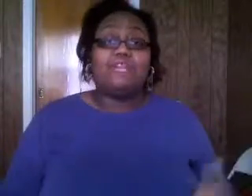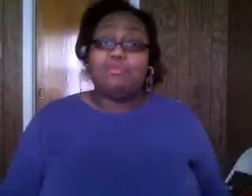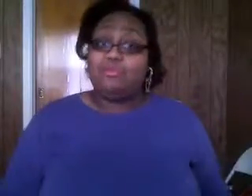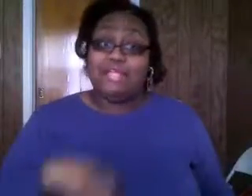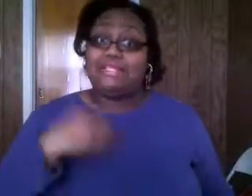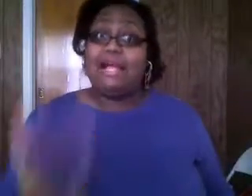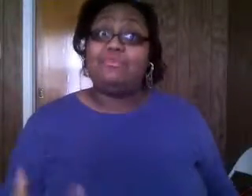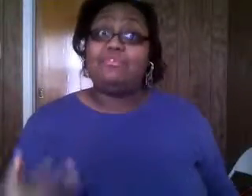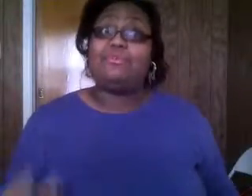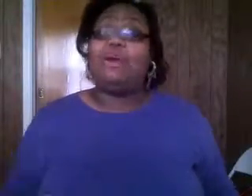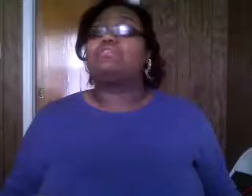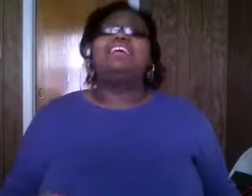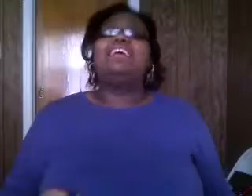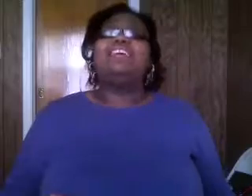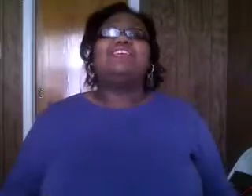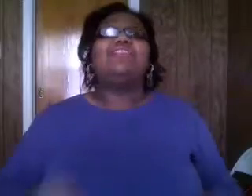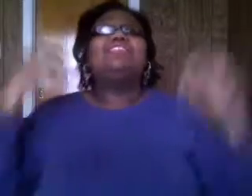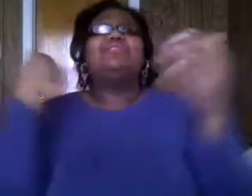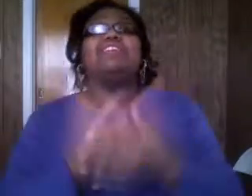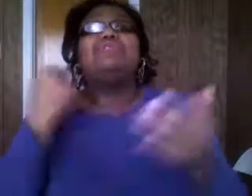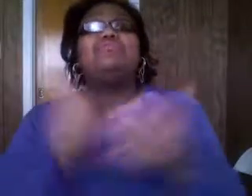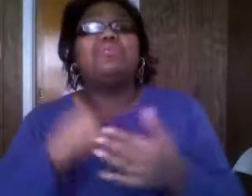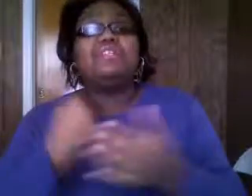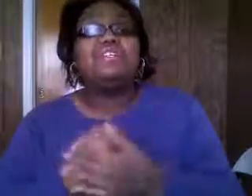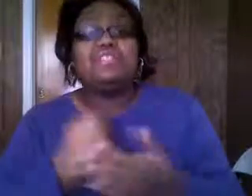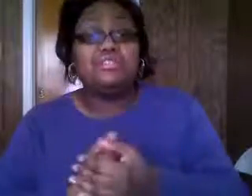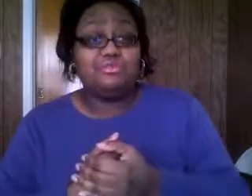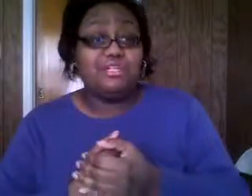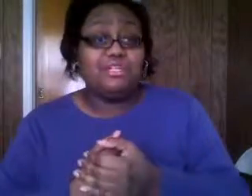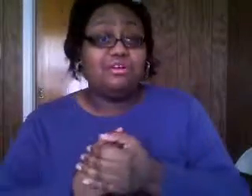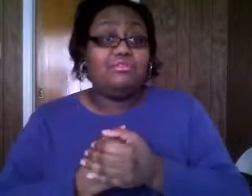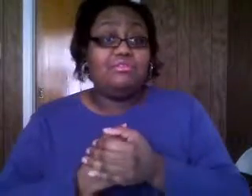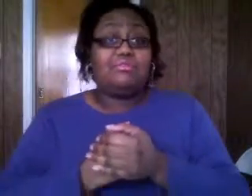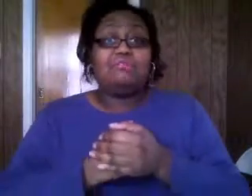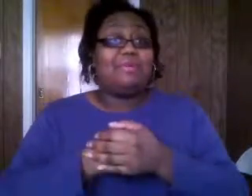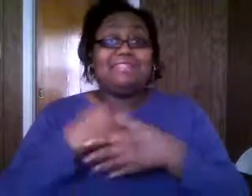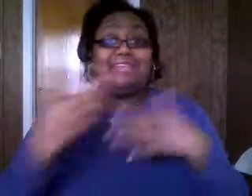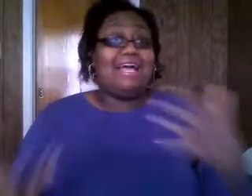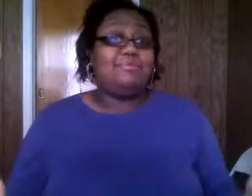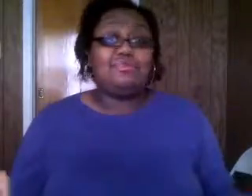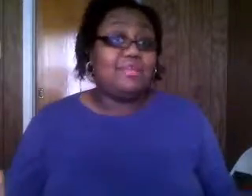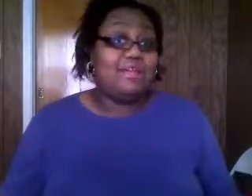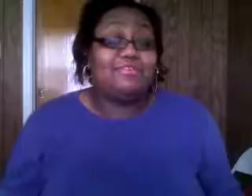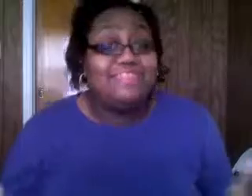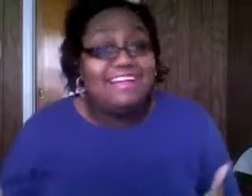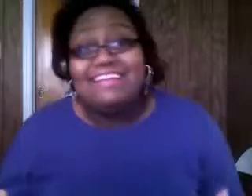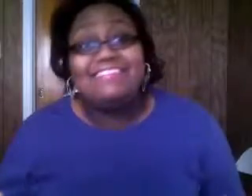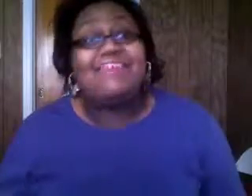we passed out apples and we talked you know so that's what we need to do you know whether we're passing that apples or whatever you know